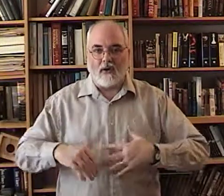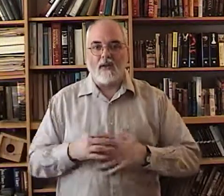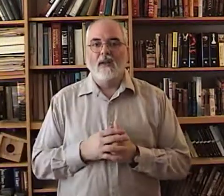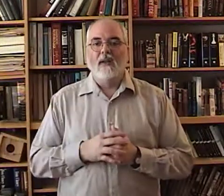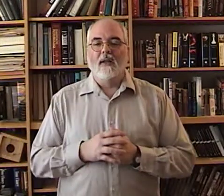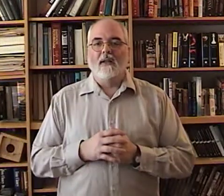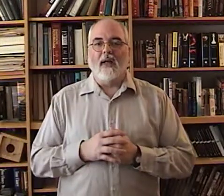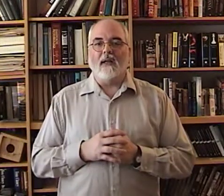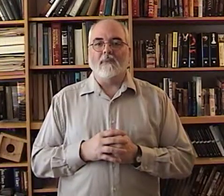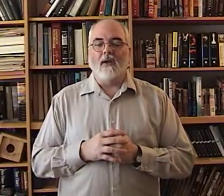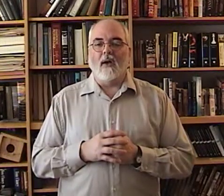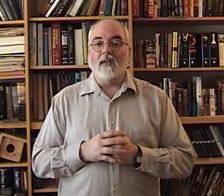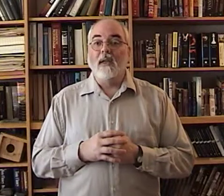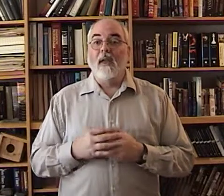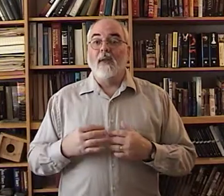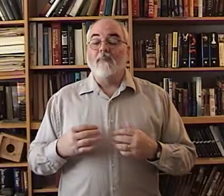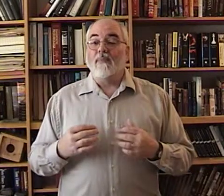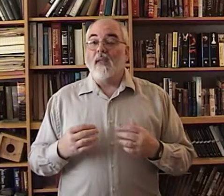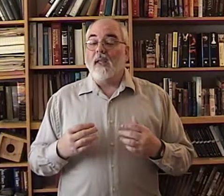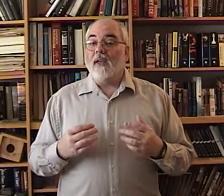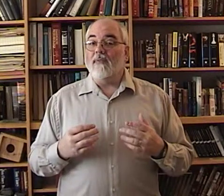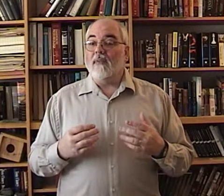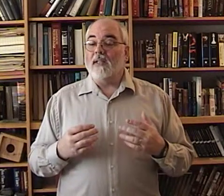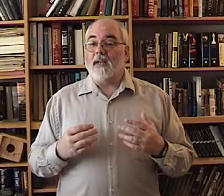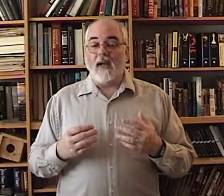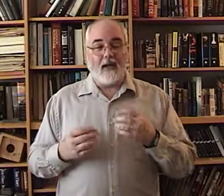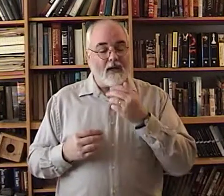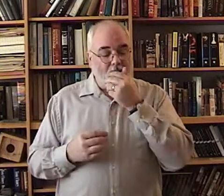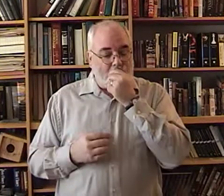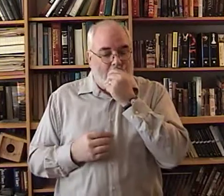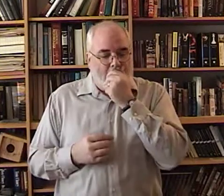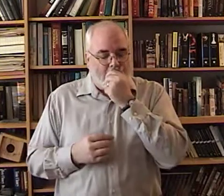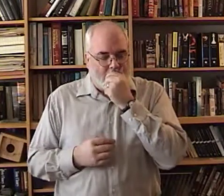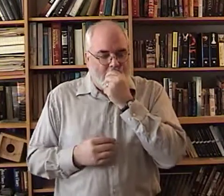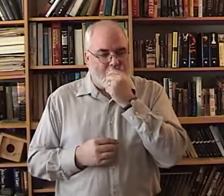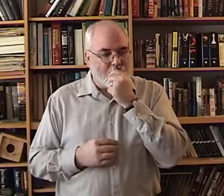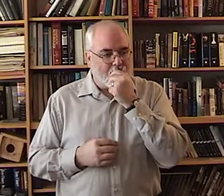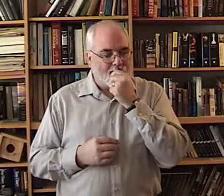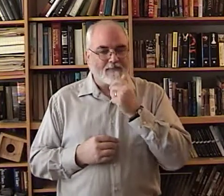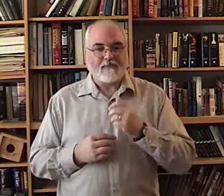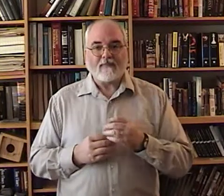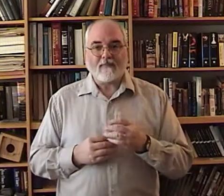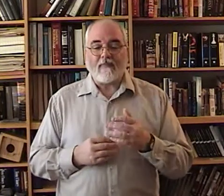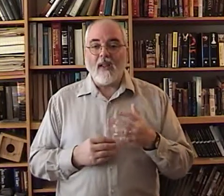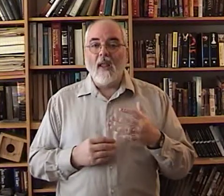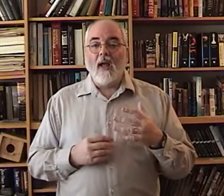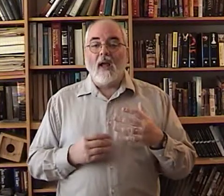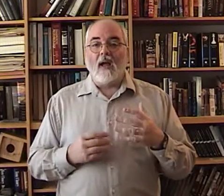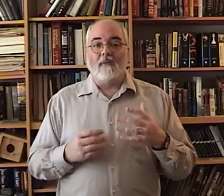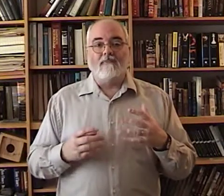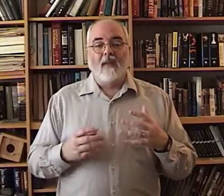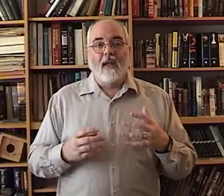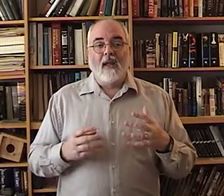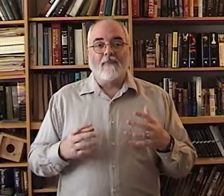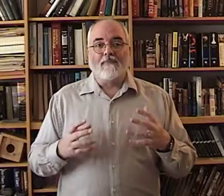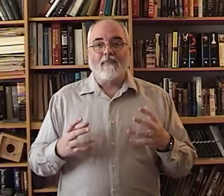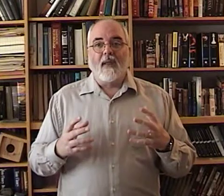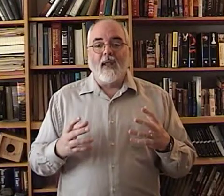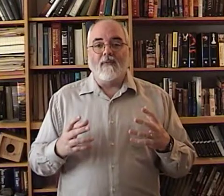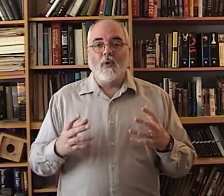that is because if it's kind of like excuse me um if you